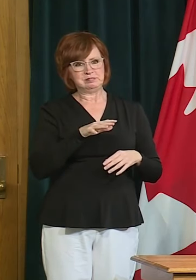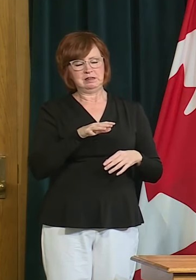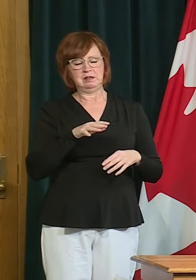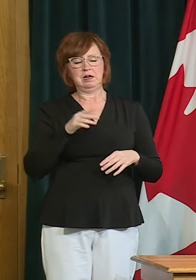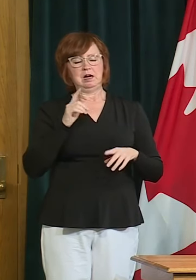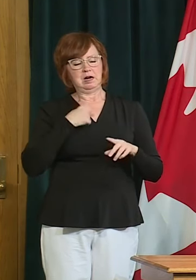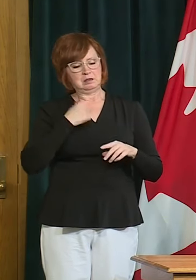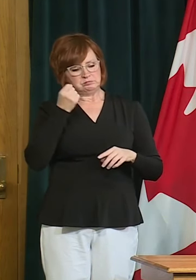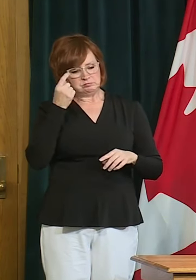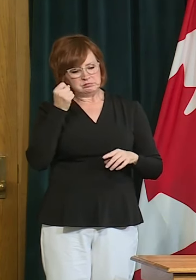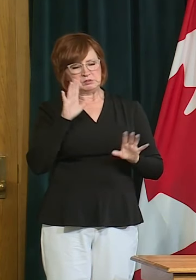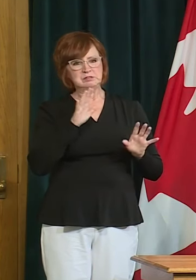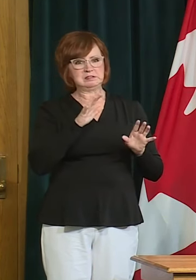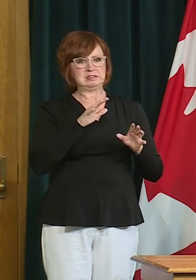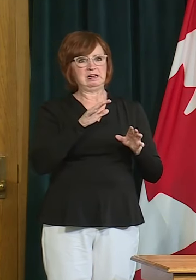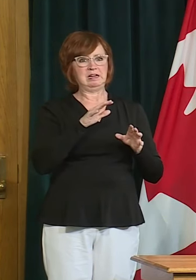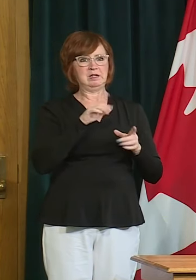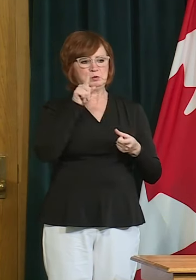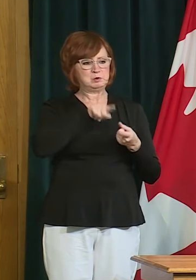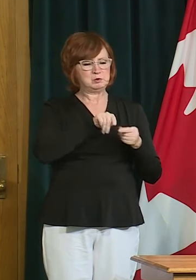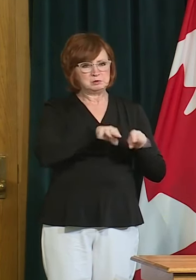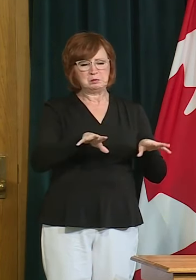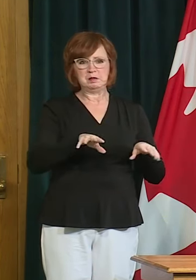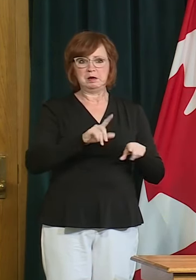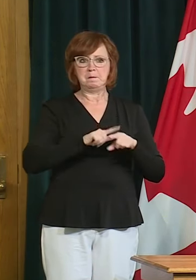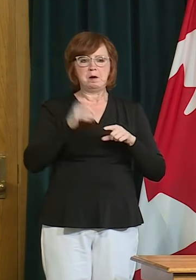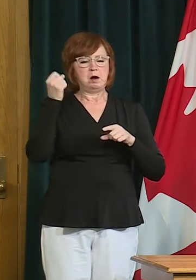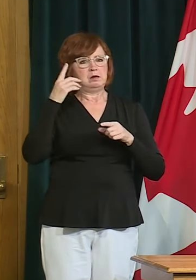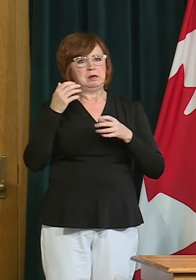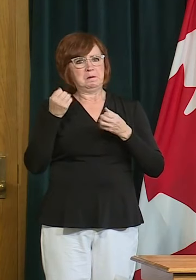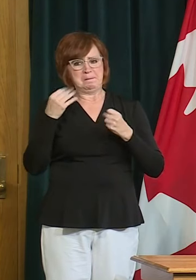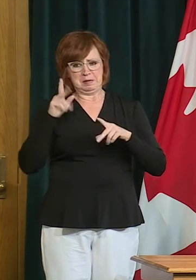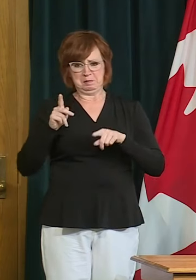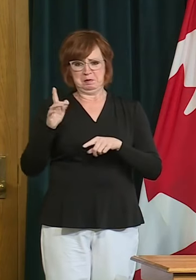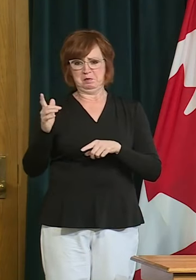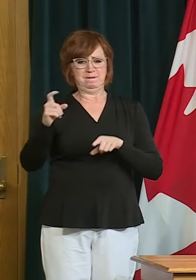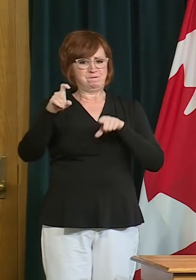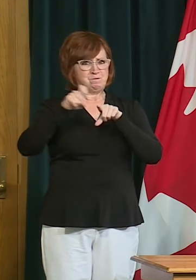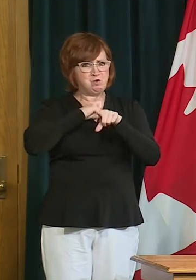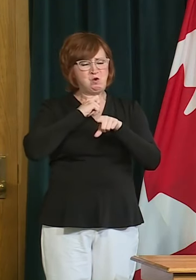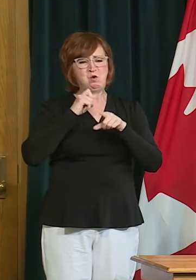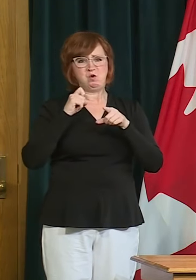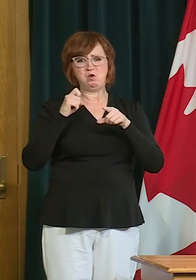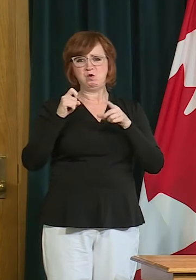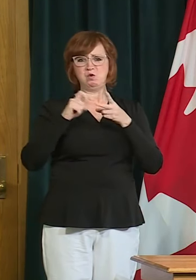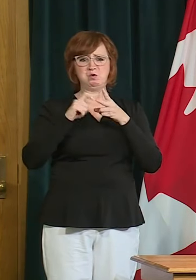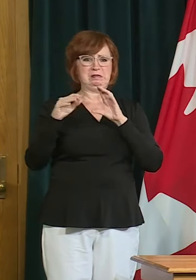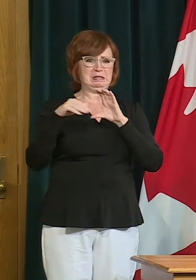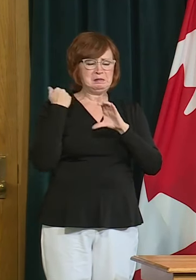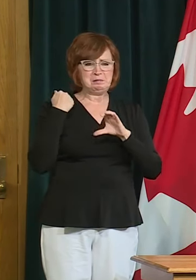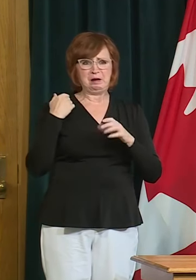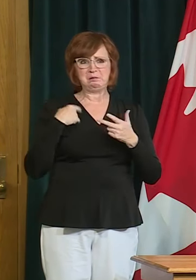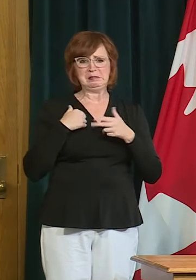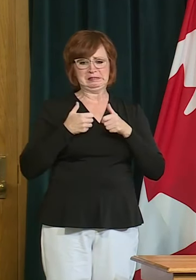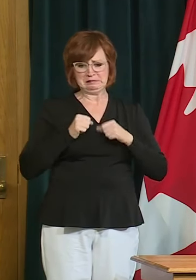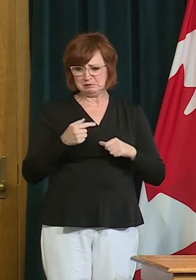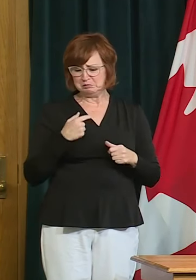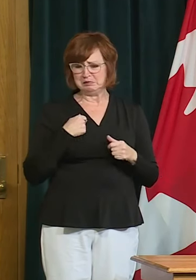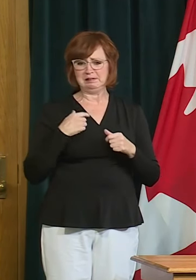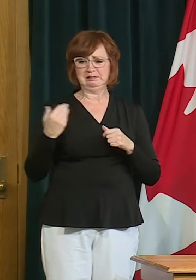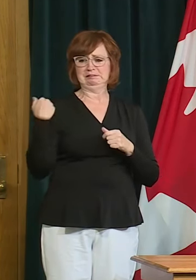quickly. I get those calls, I get those texts, I get those emails each and every day. So do all of our MLAs.